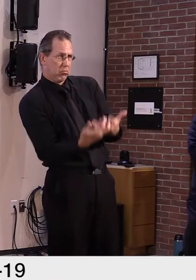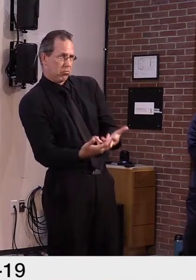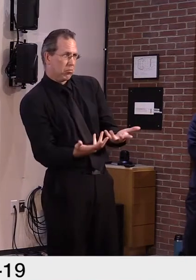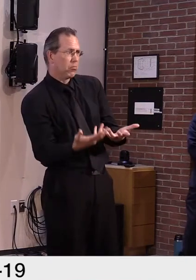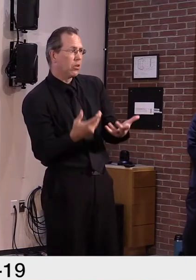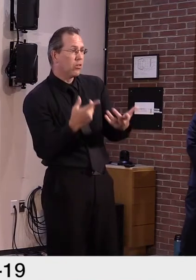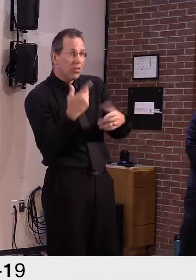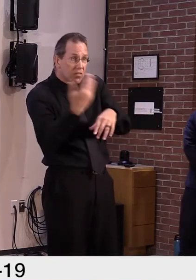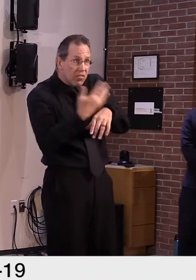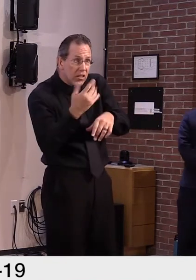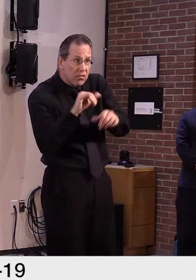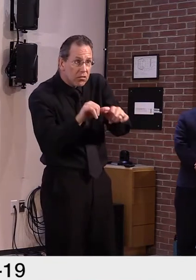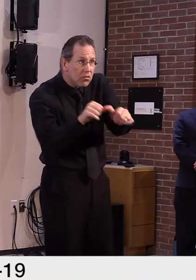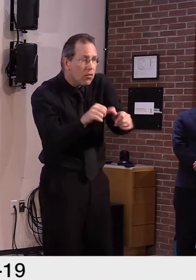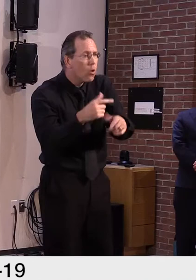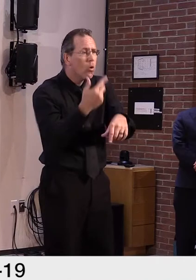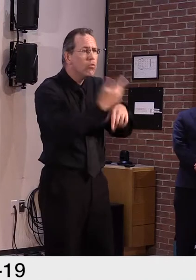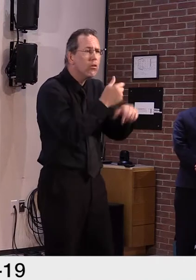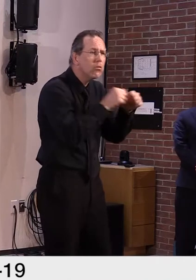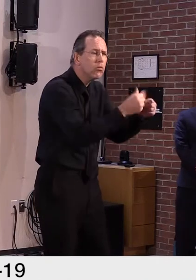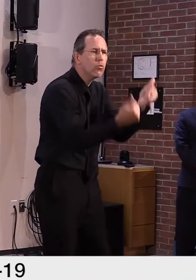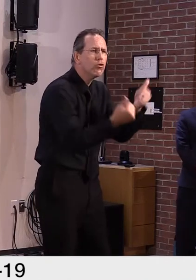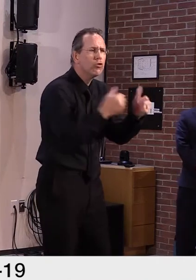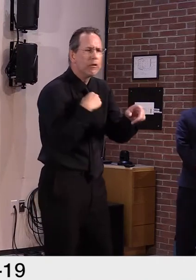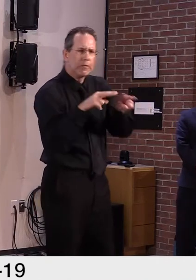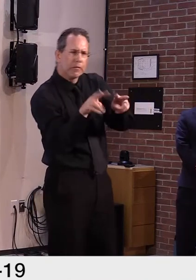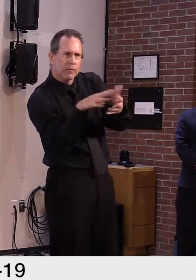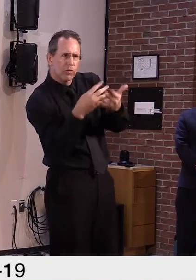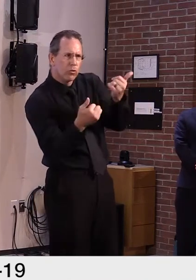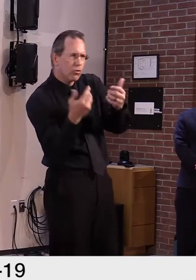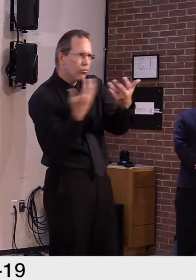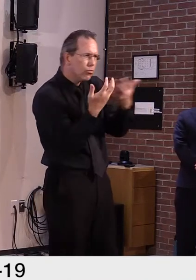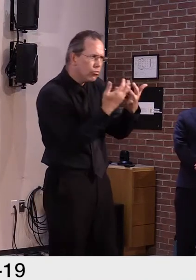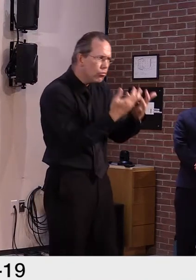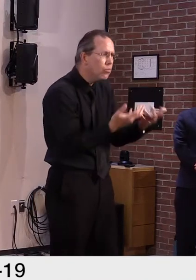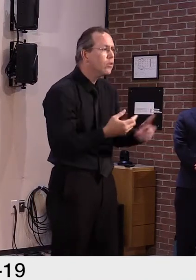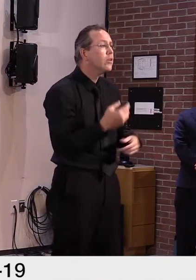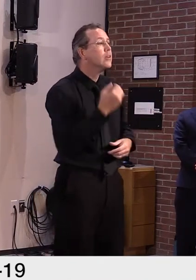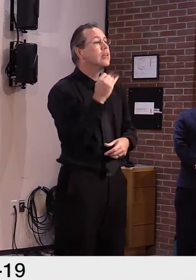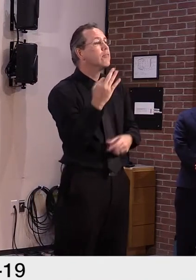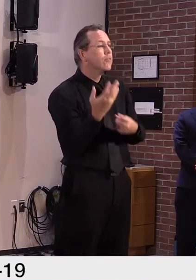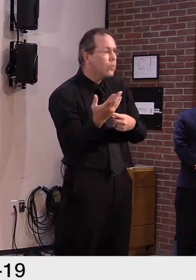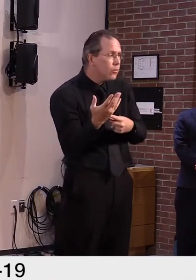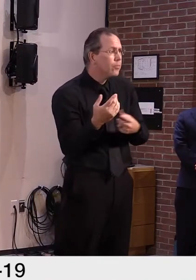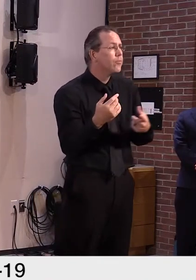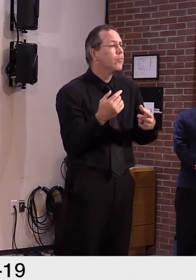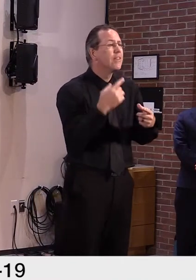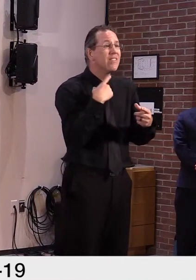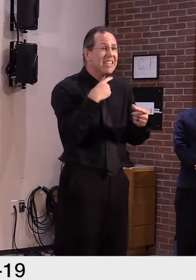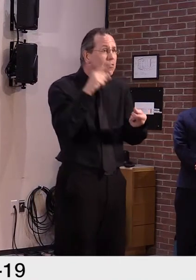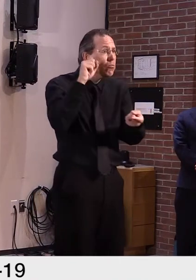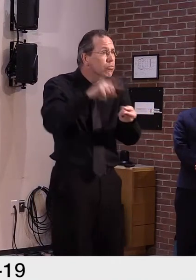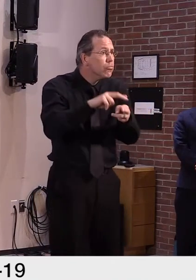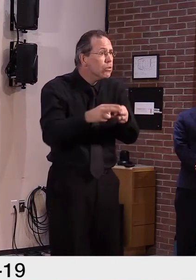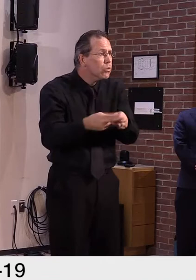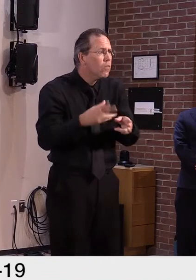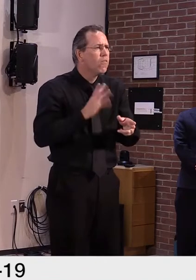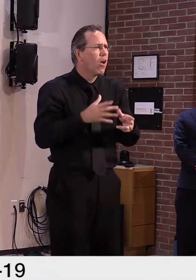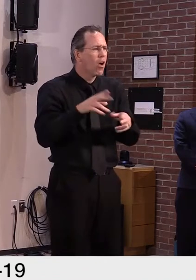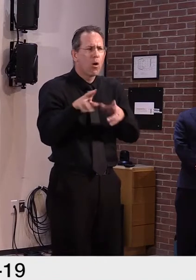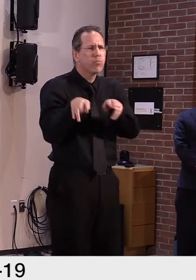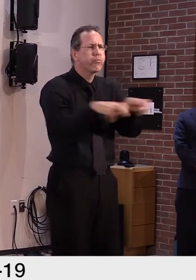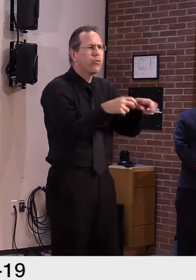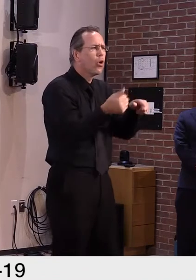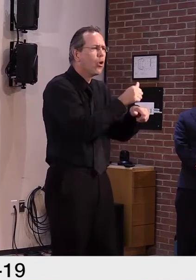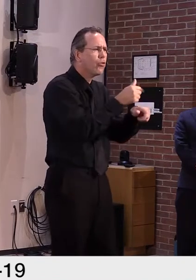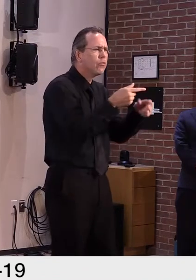programming in the school in person. And the hubs will shift in one direction or if another part of the state, if any of the schools